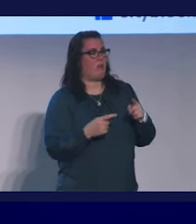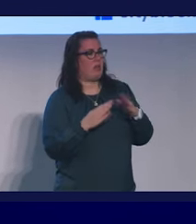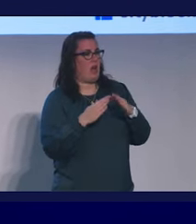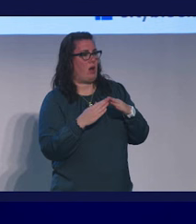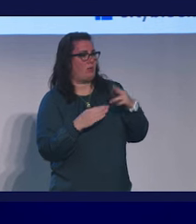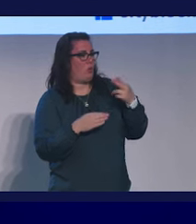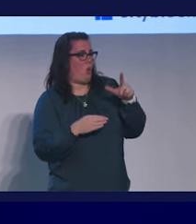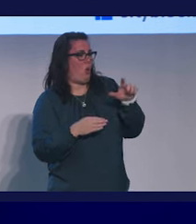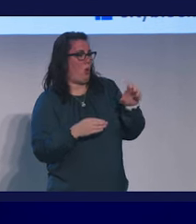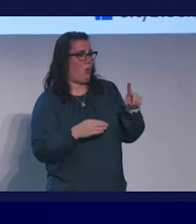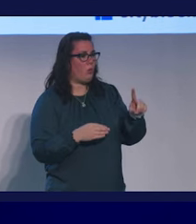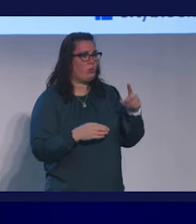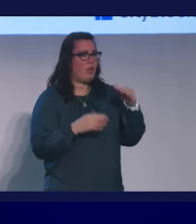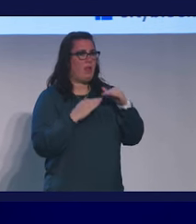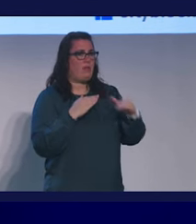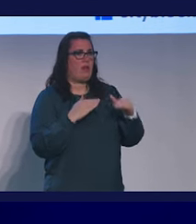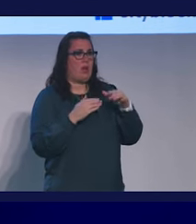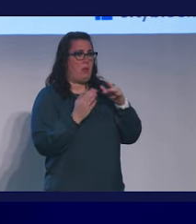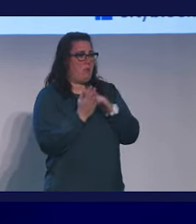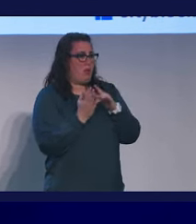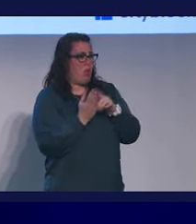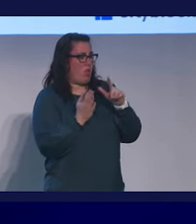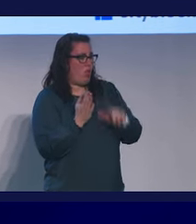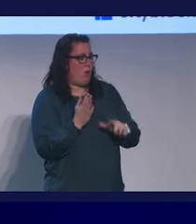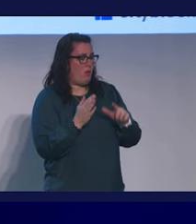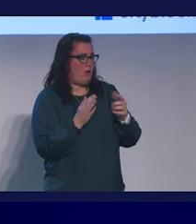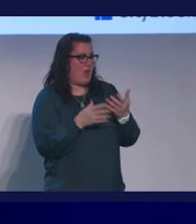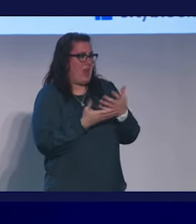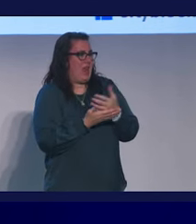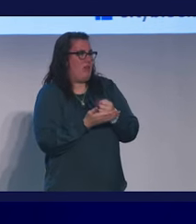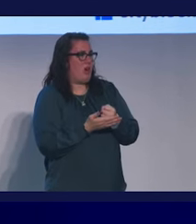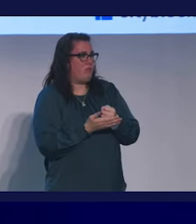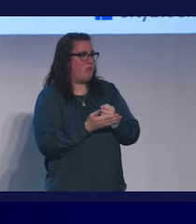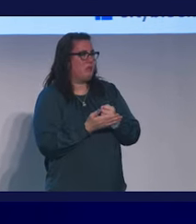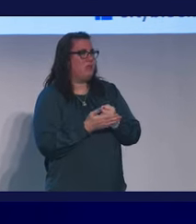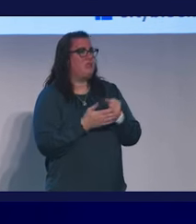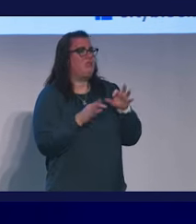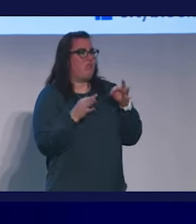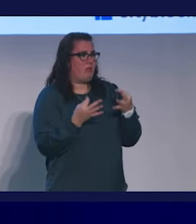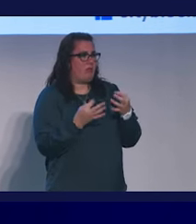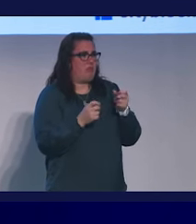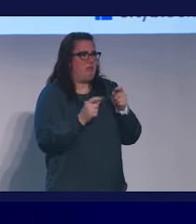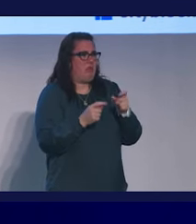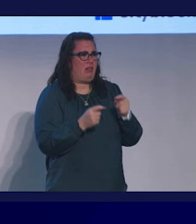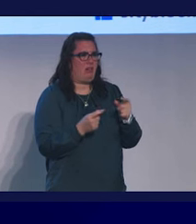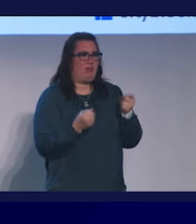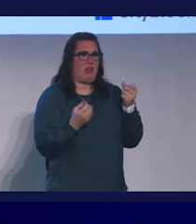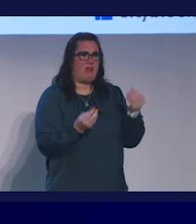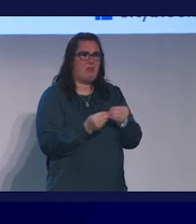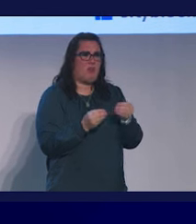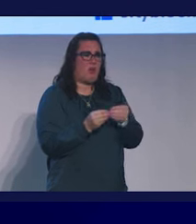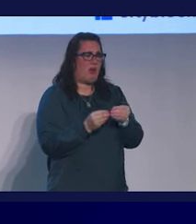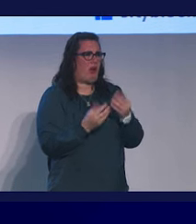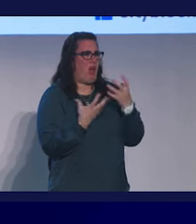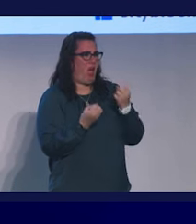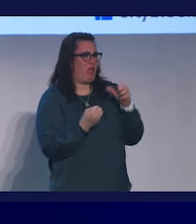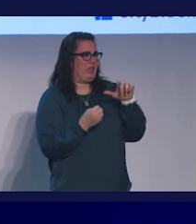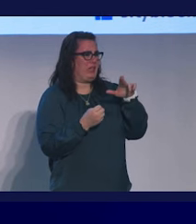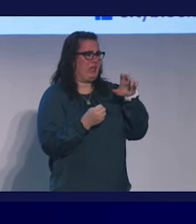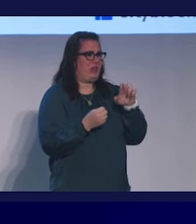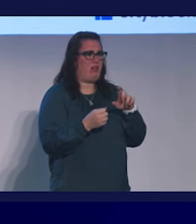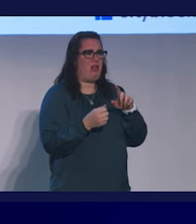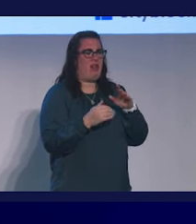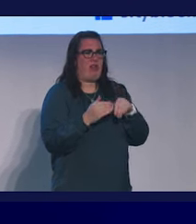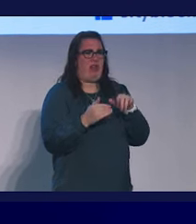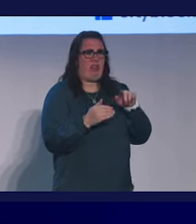where middle and lower-income American families are spending way more on healthcare than they can afford